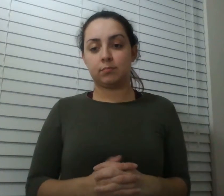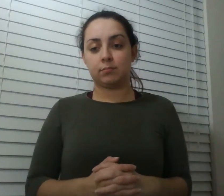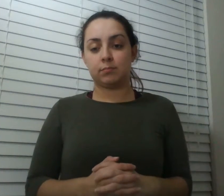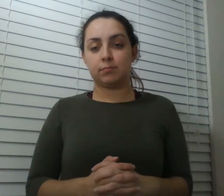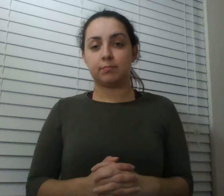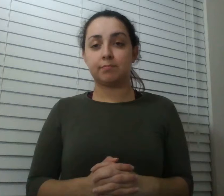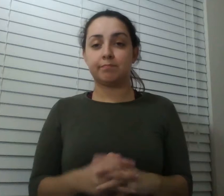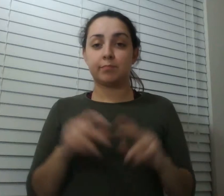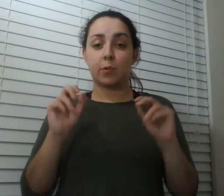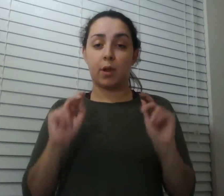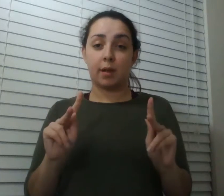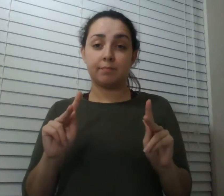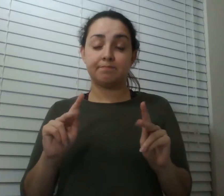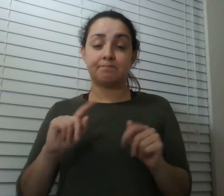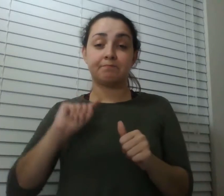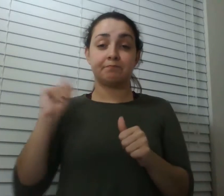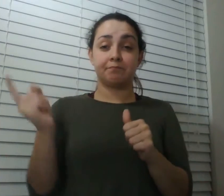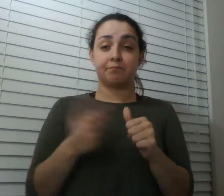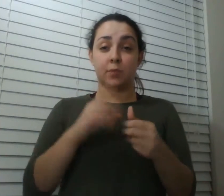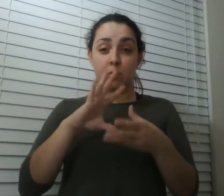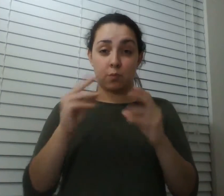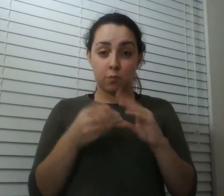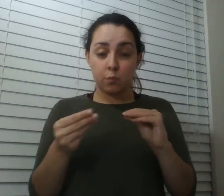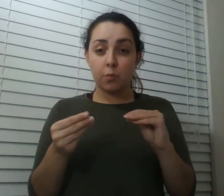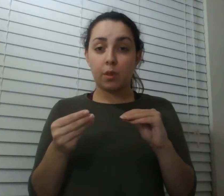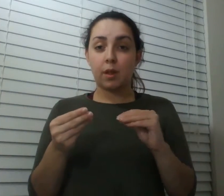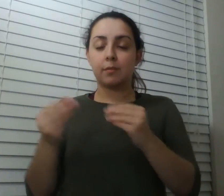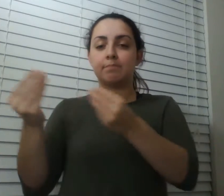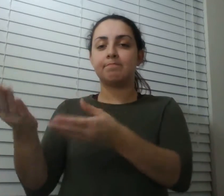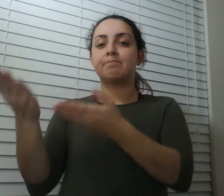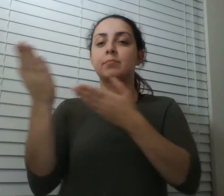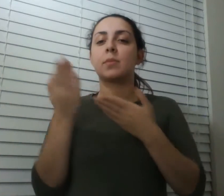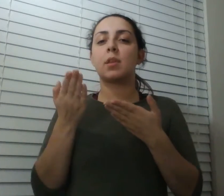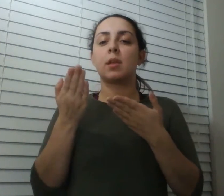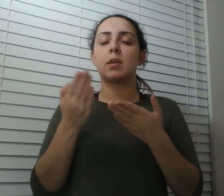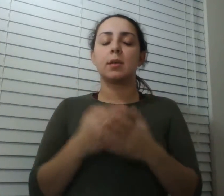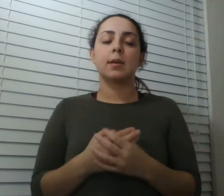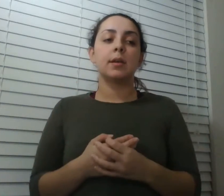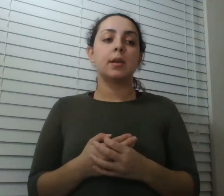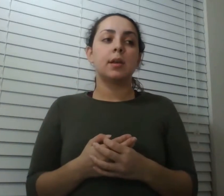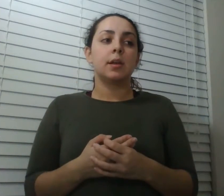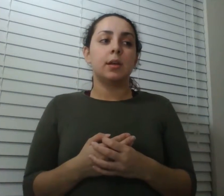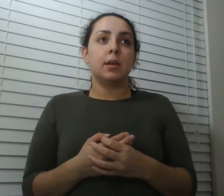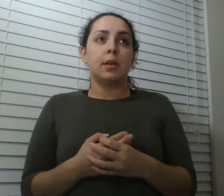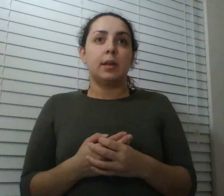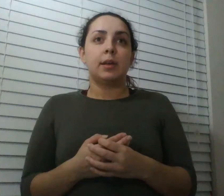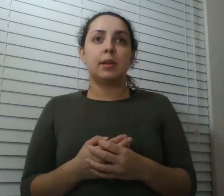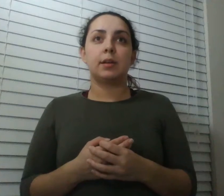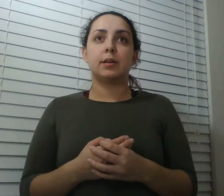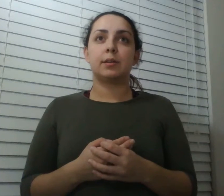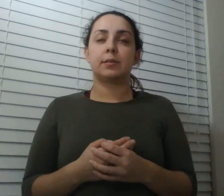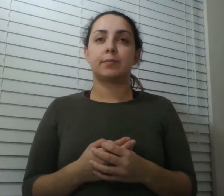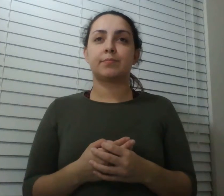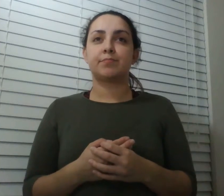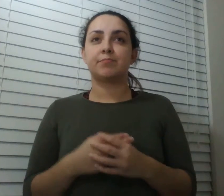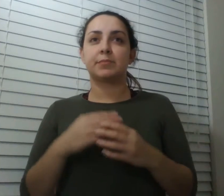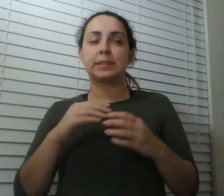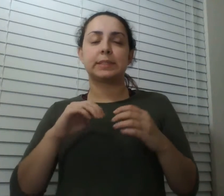so our first story comes from our producer tim howard it has to do with one of the all-time great known unknowns which is